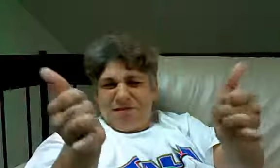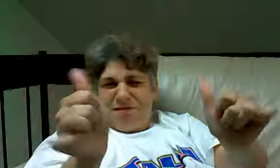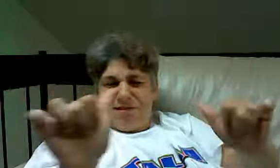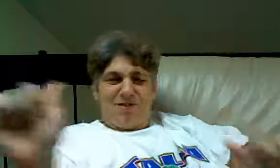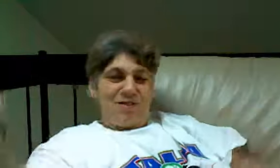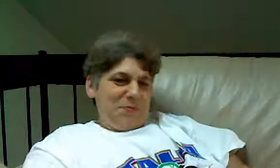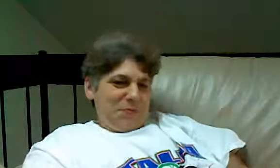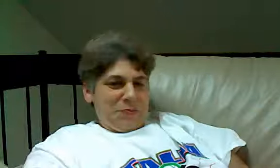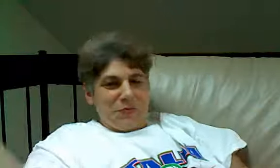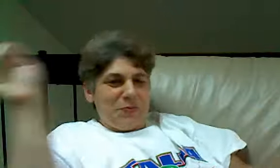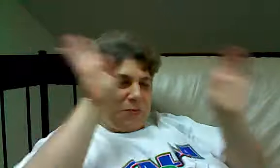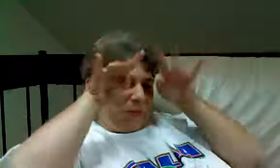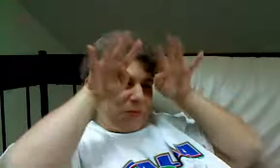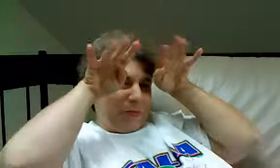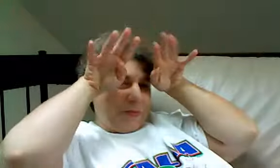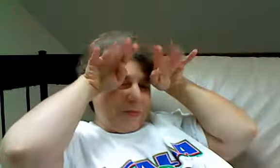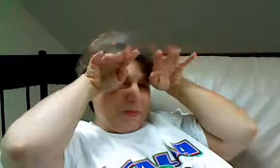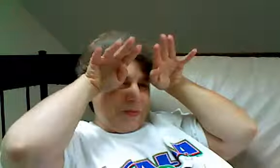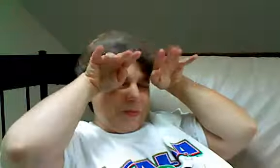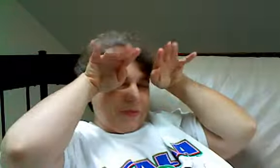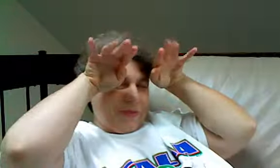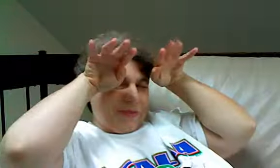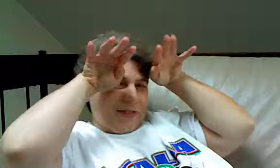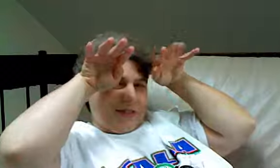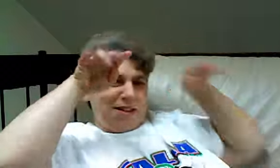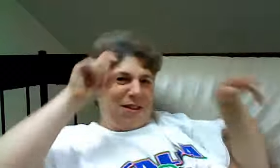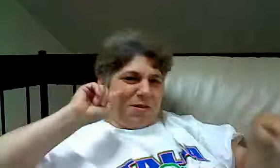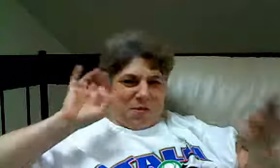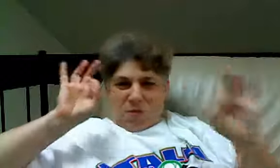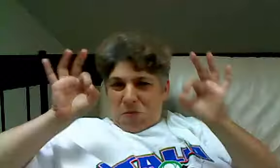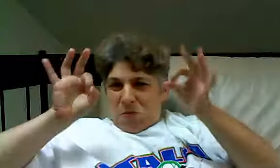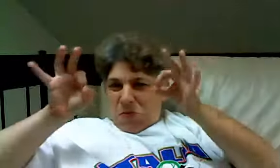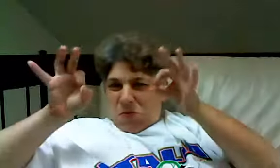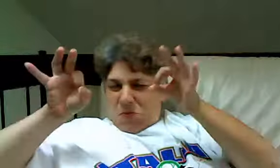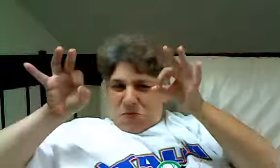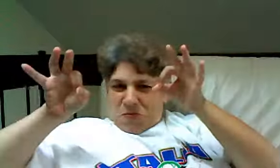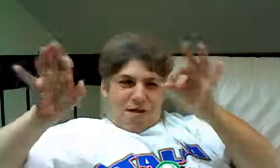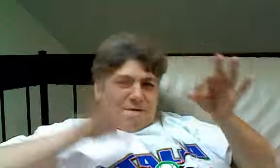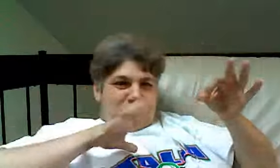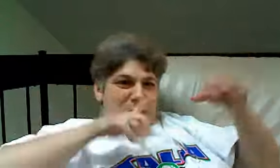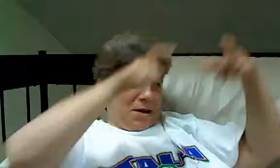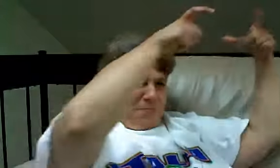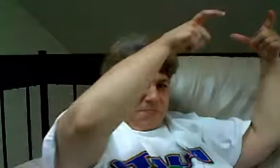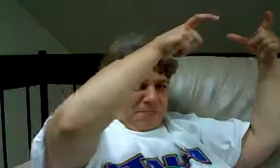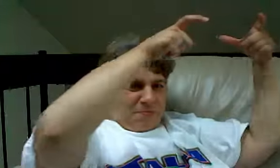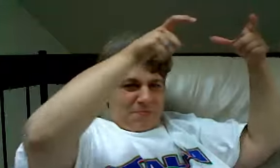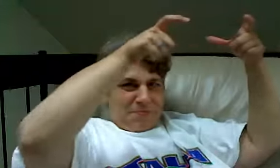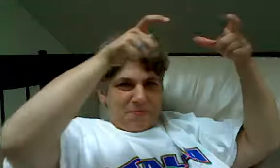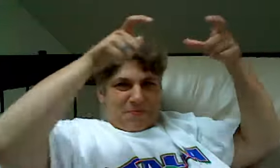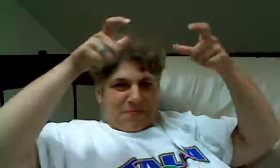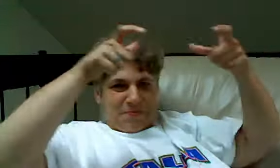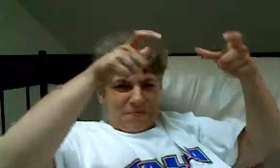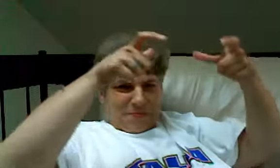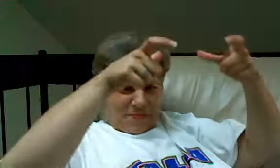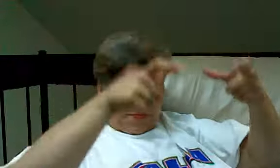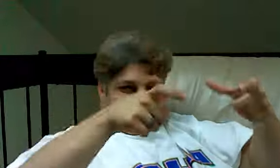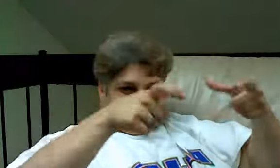Senior announces that he's reconciled with one of his sons. I had an ear of dinner with my son Dan and my grandson. No kidding.